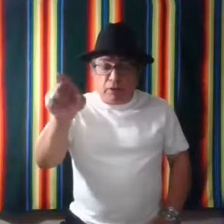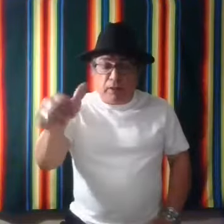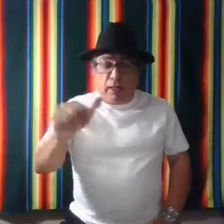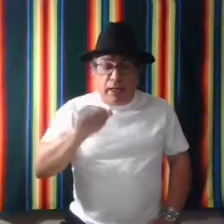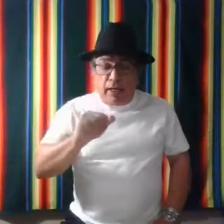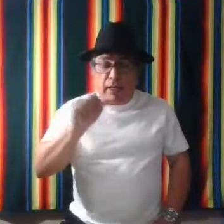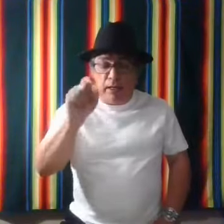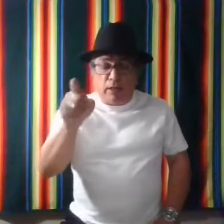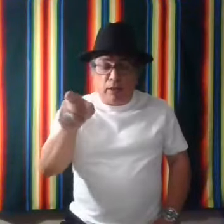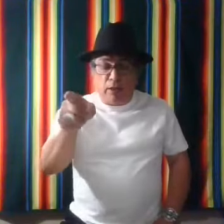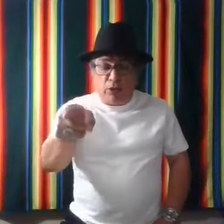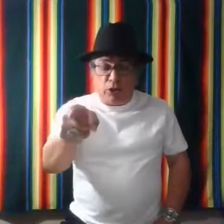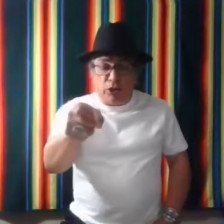I, you,